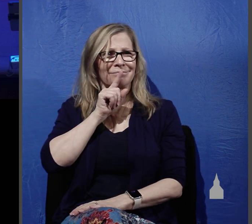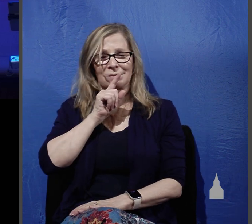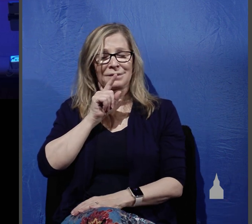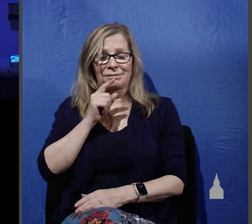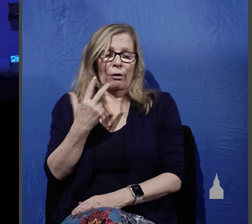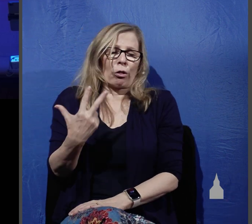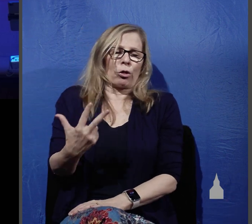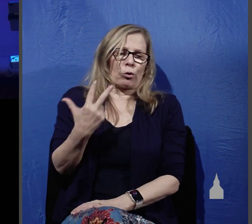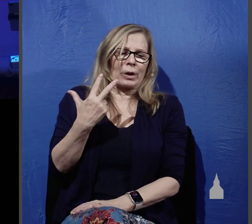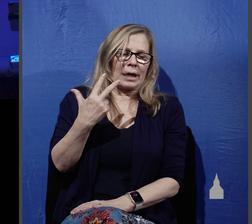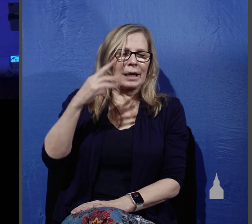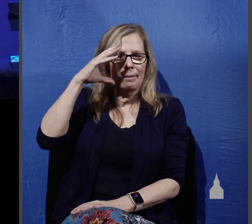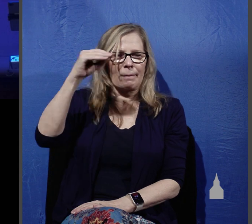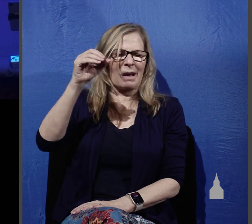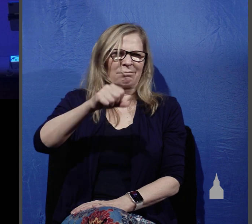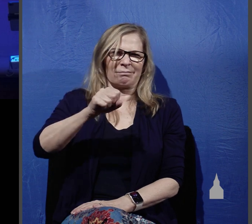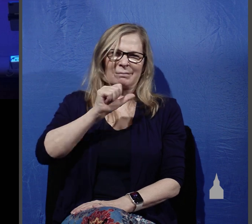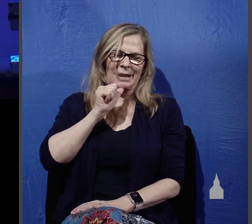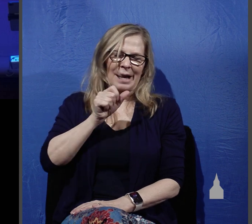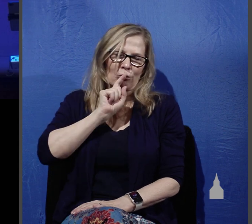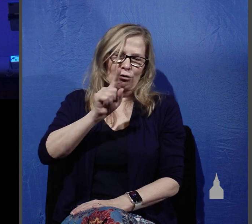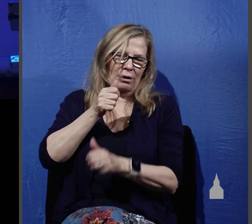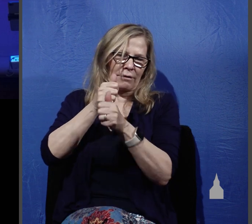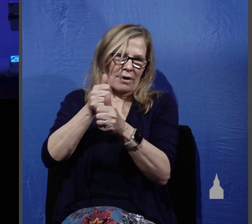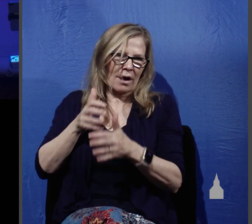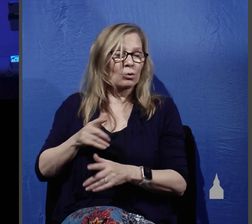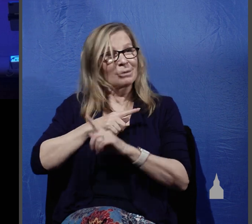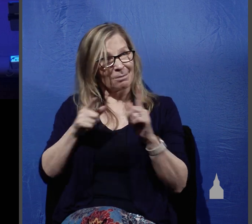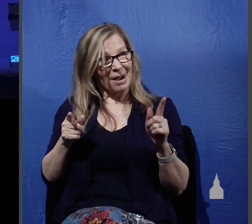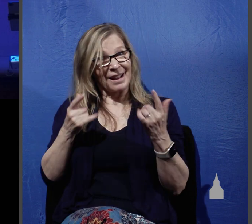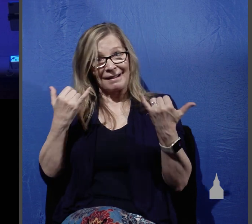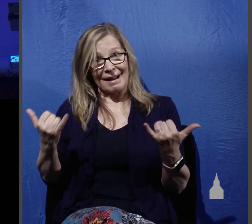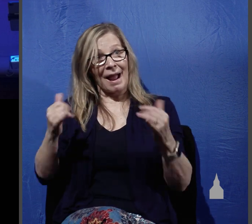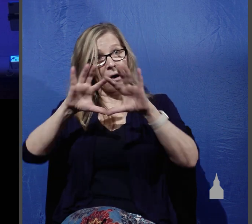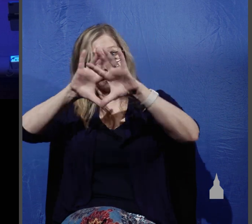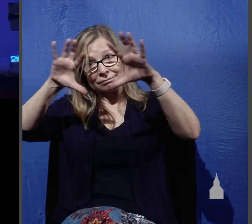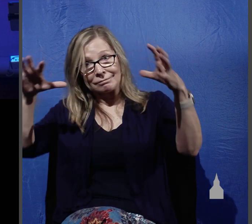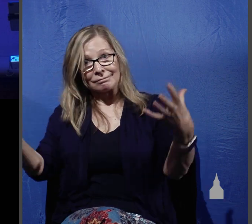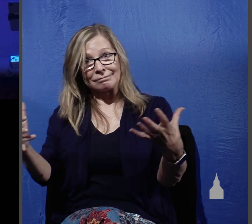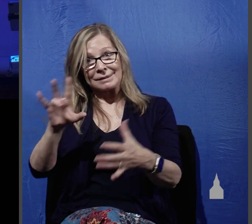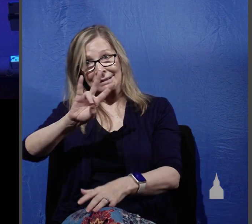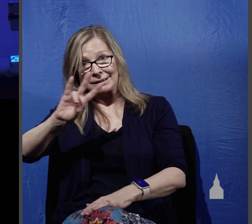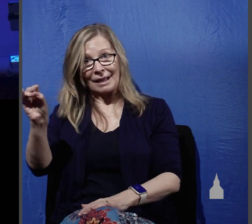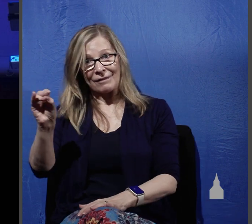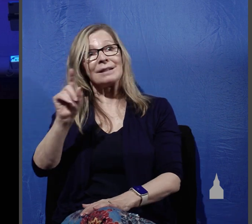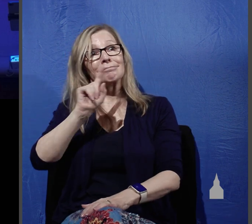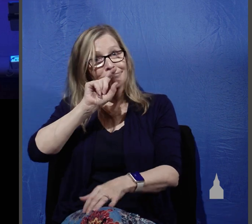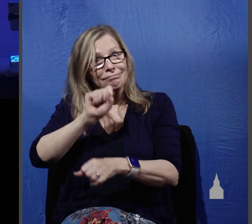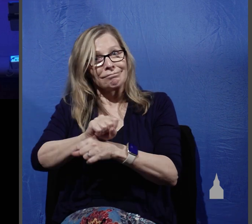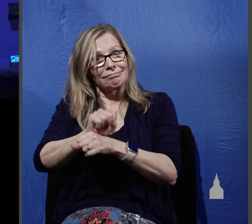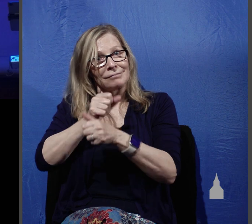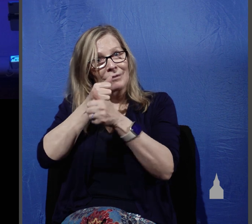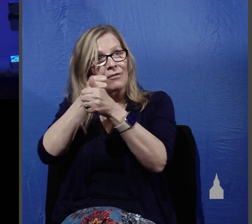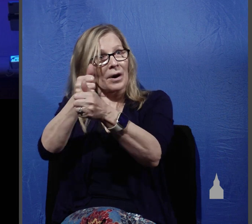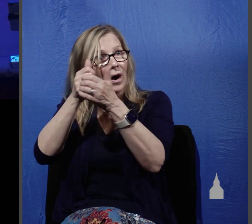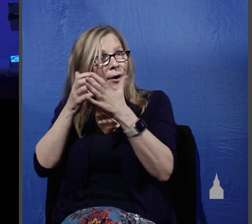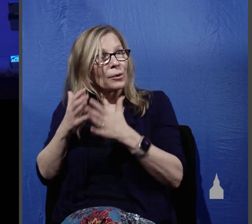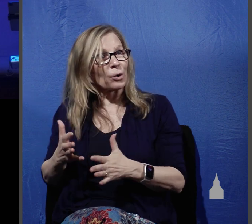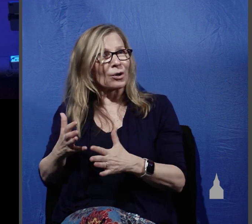followers, these 70 individuals, they are true followers of Jesus, men who without any reservation obey the Lord's